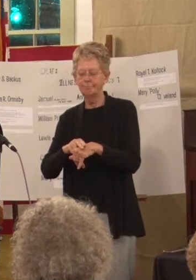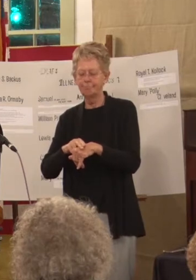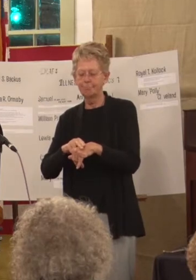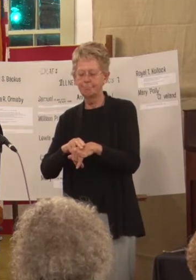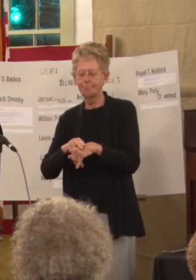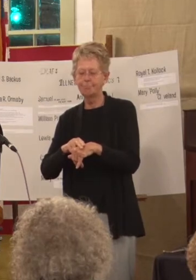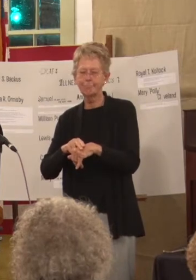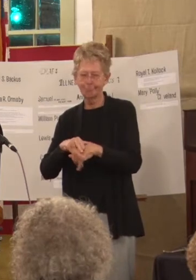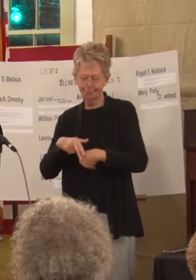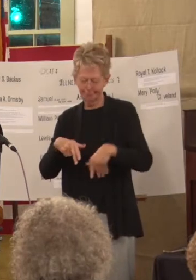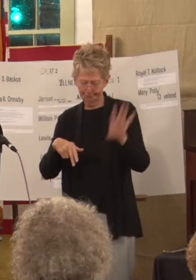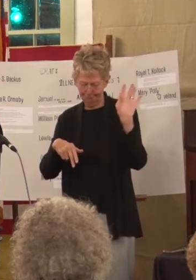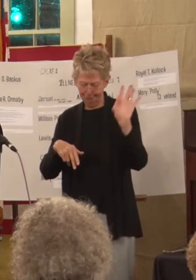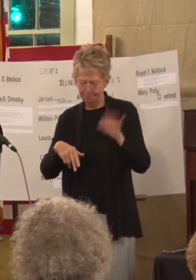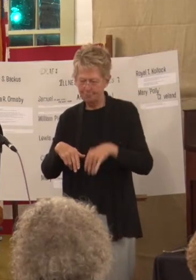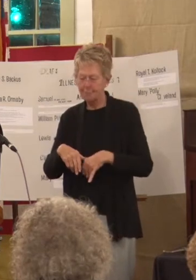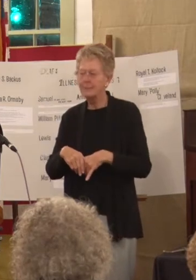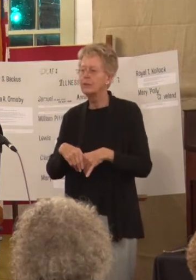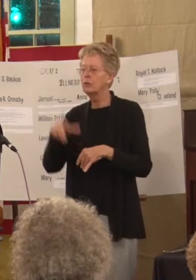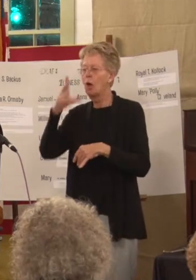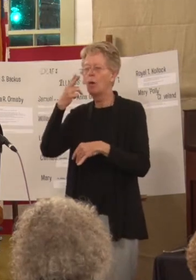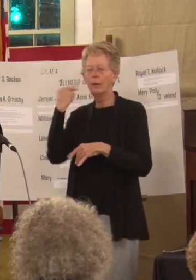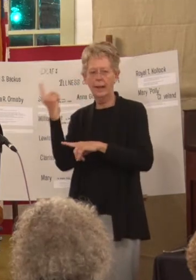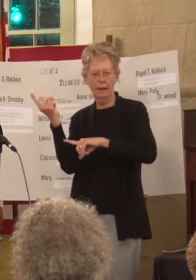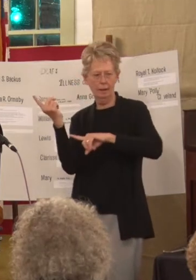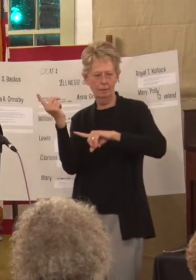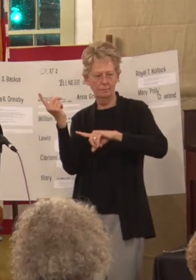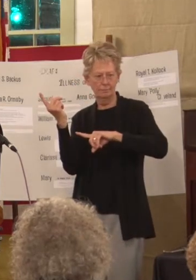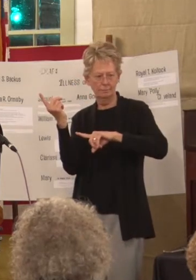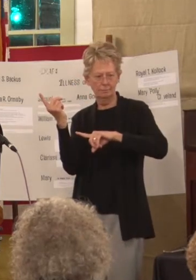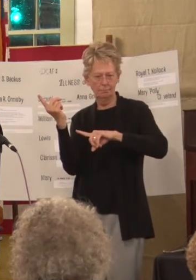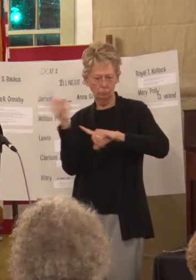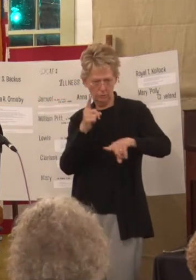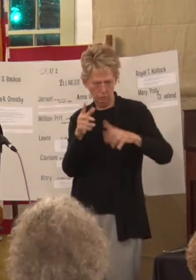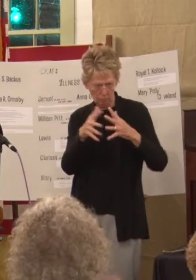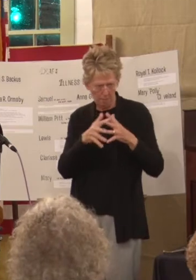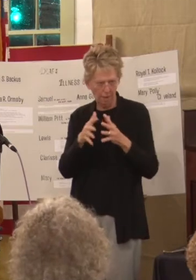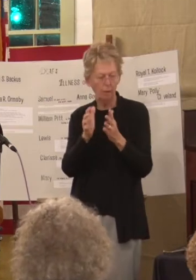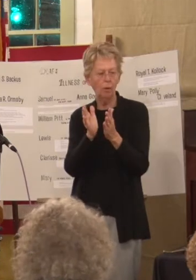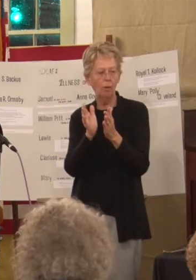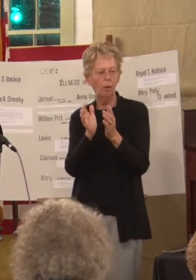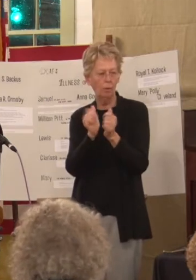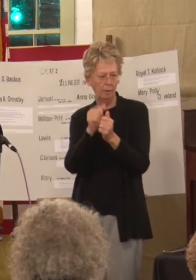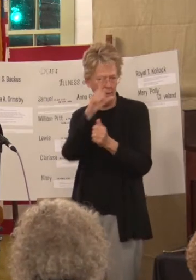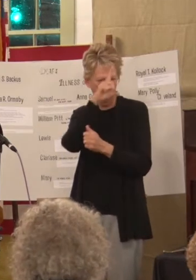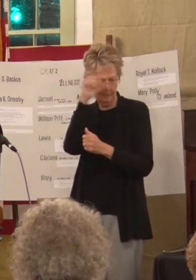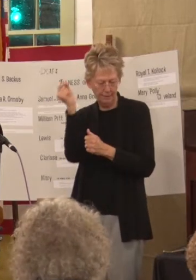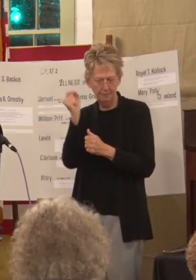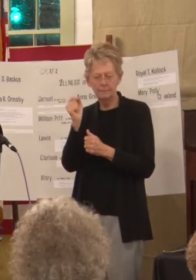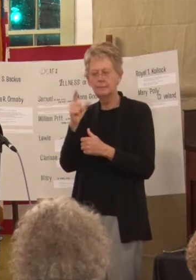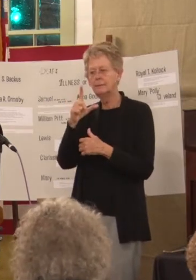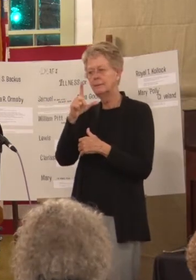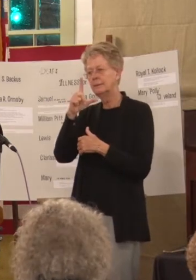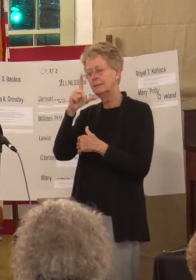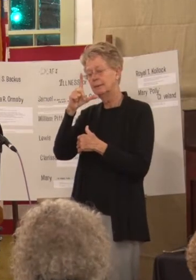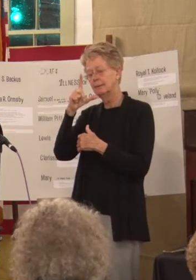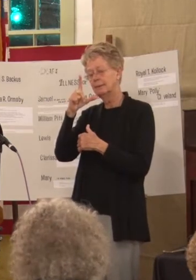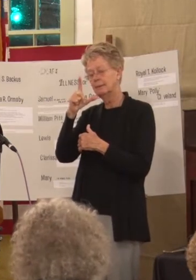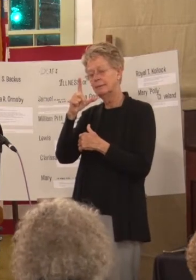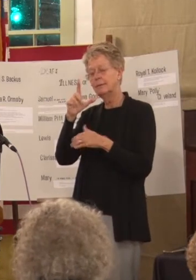Laurent Clerc went to America with Gallaudet. Gallaudet was teaching in English on the